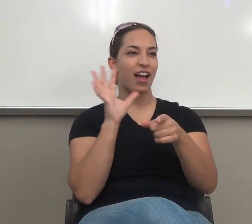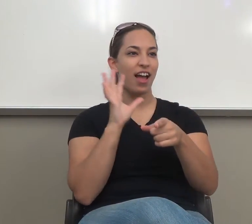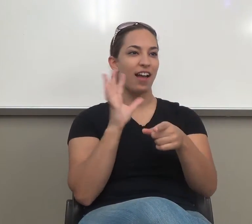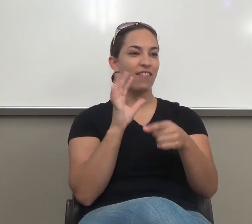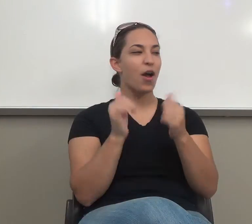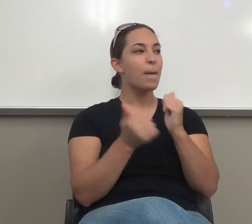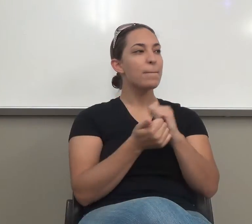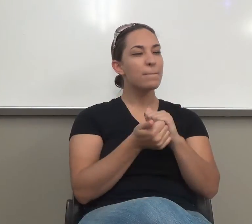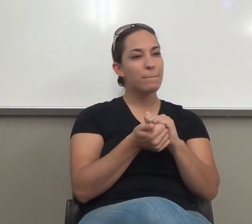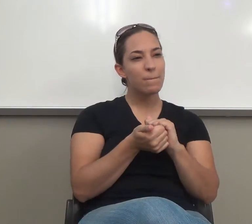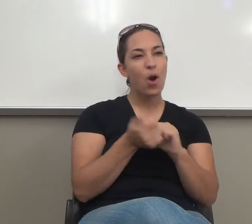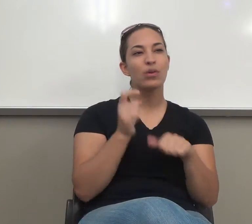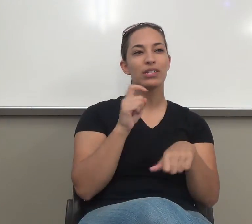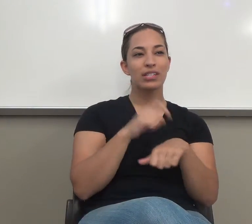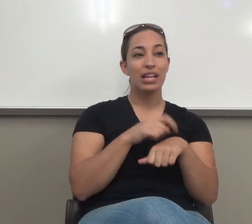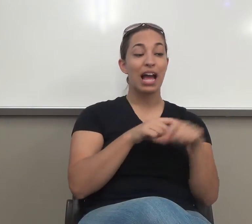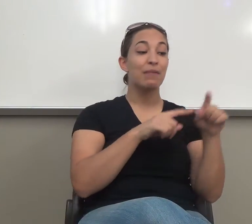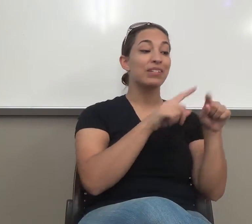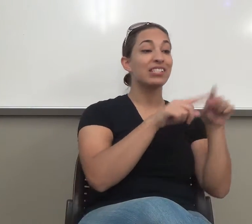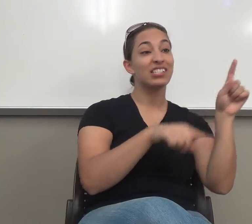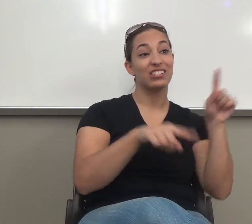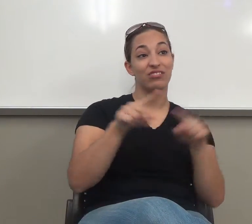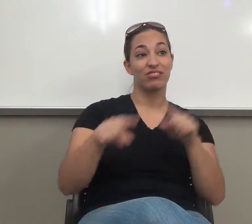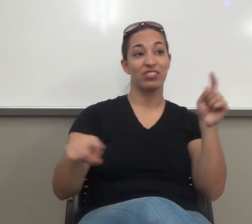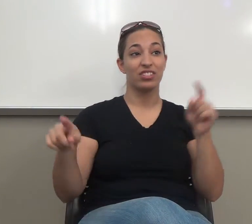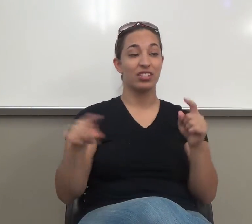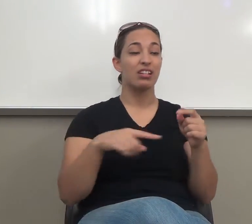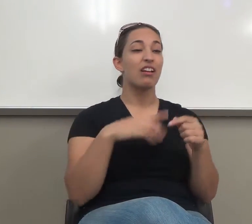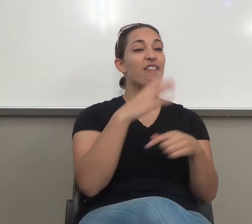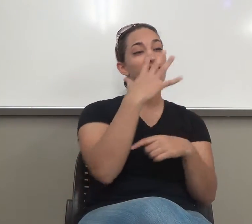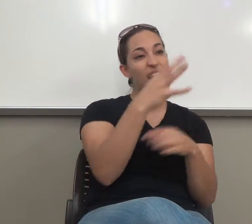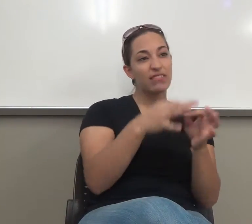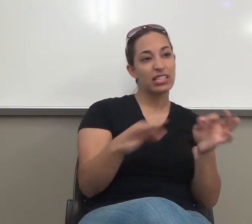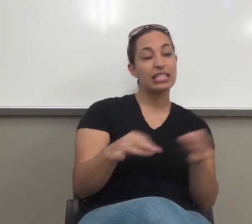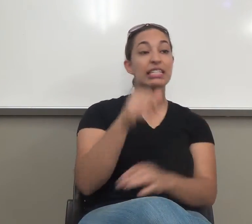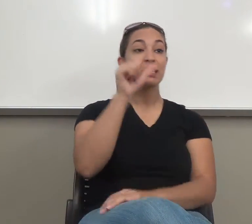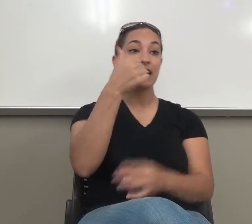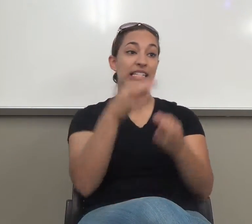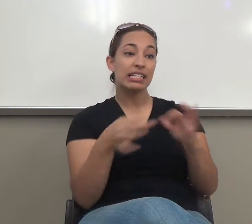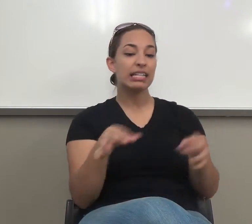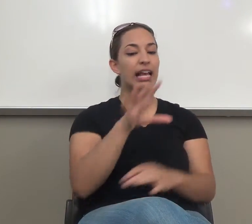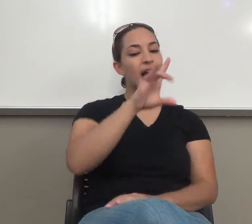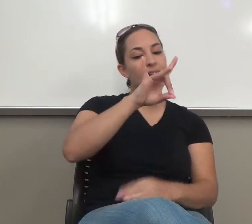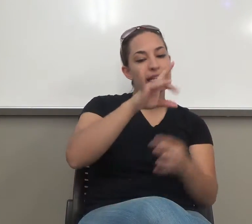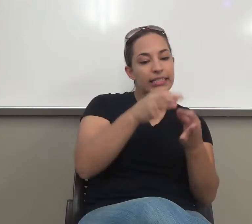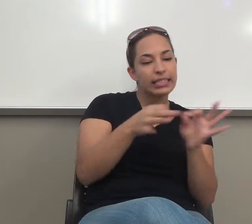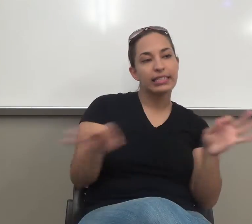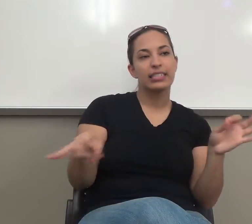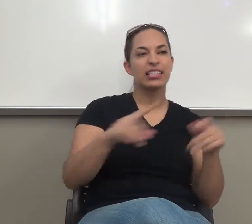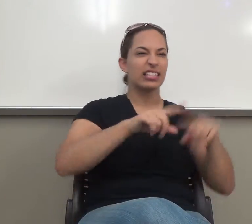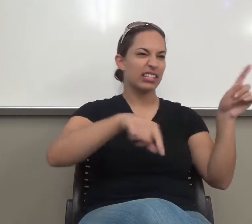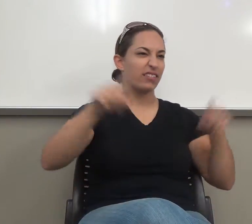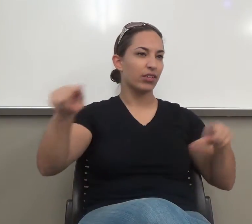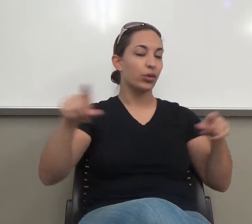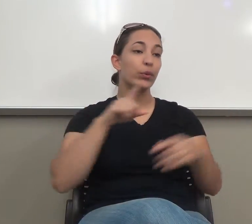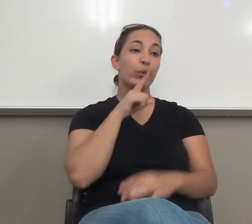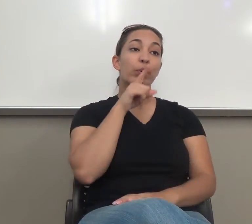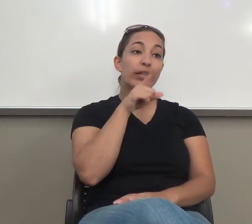range of numbers, five sentences, one sentences, eight sentences. There really is no rule.